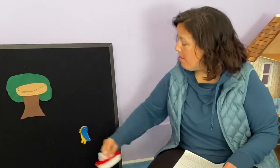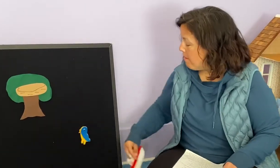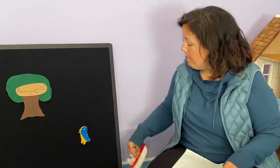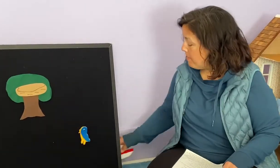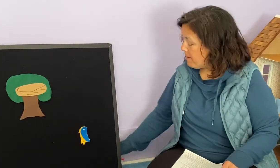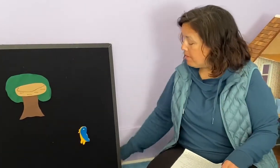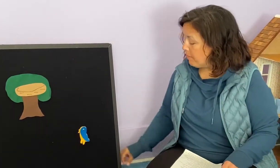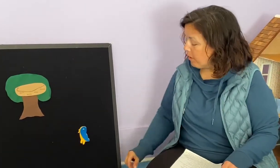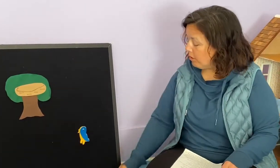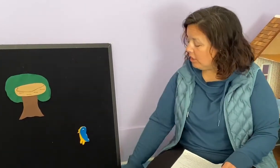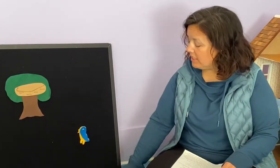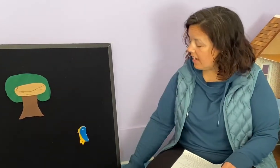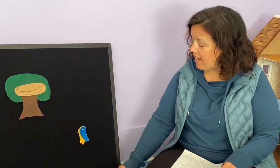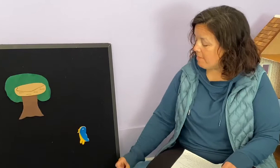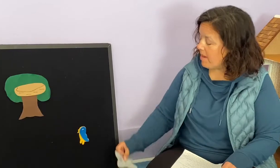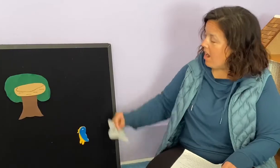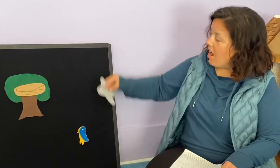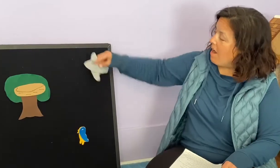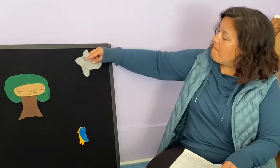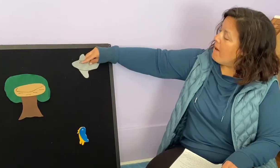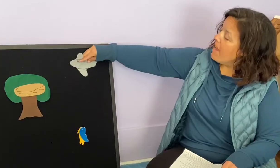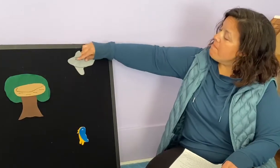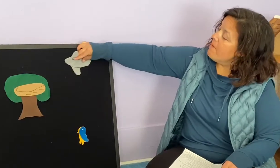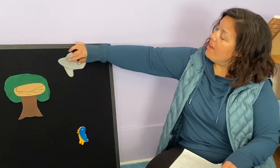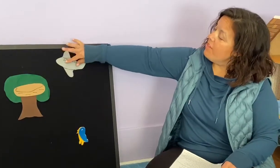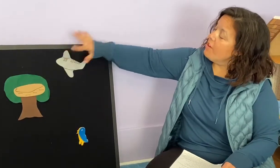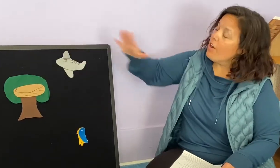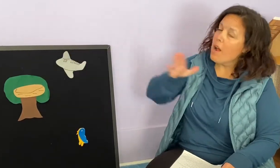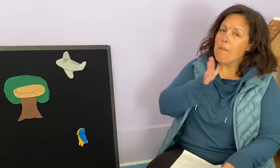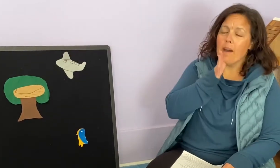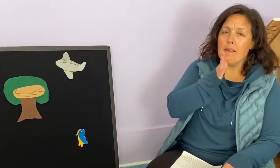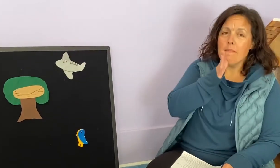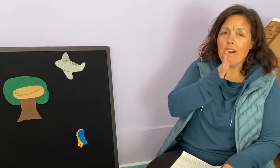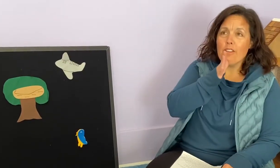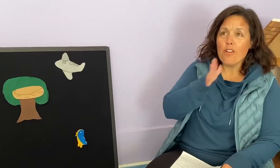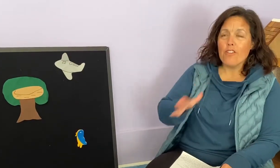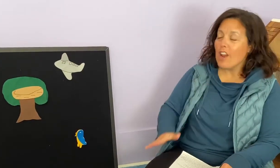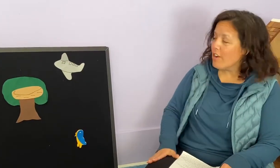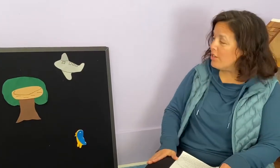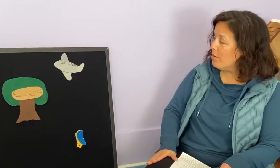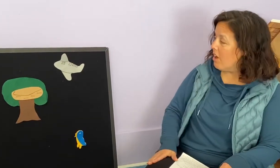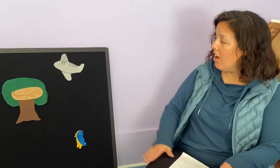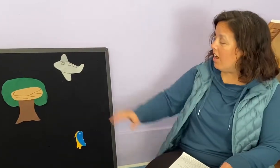Baby bird looked up. My mother! My mother! There you are!